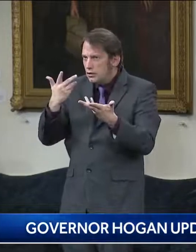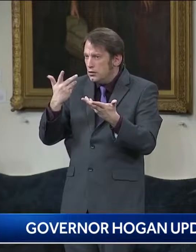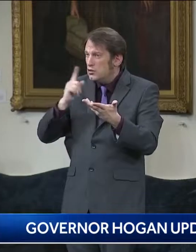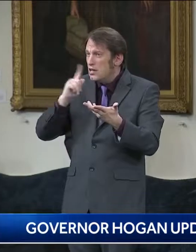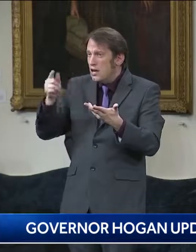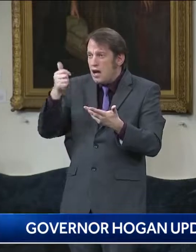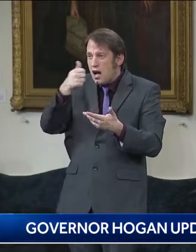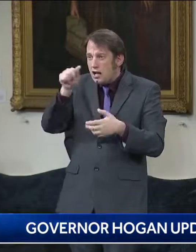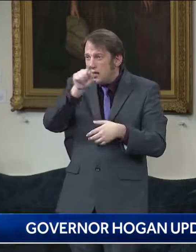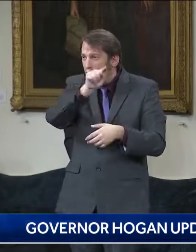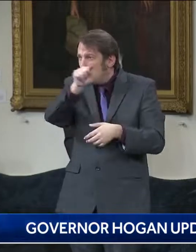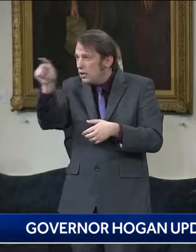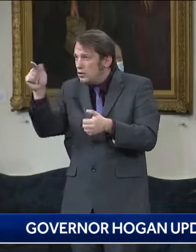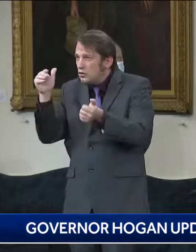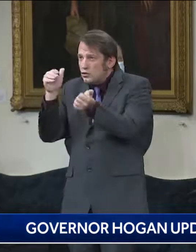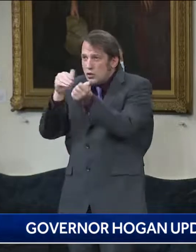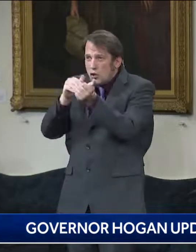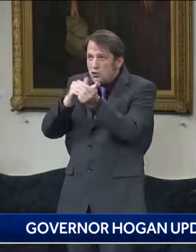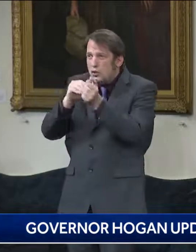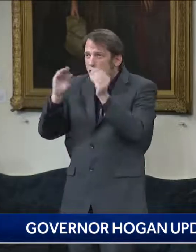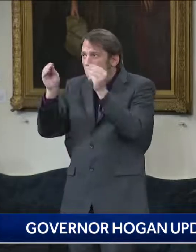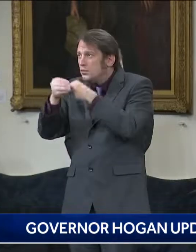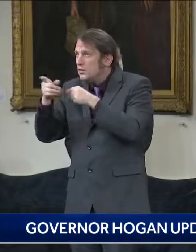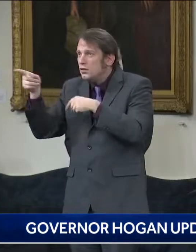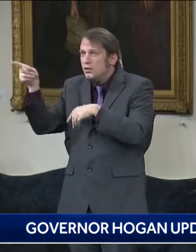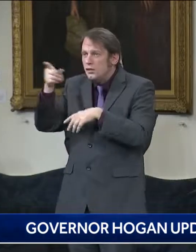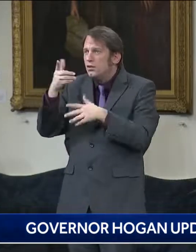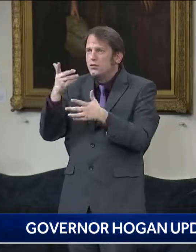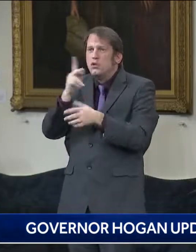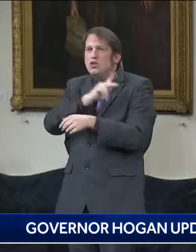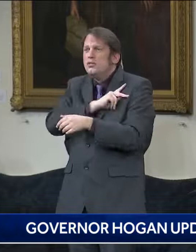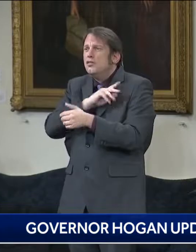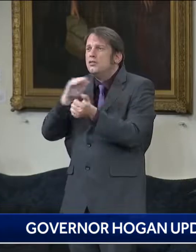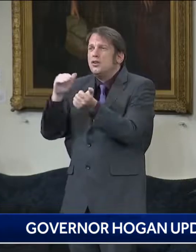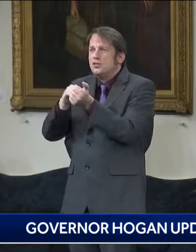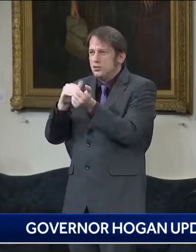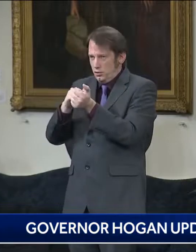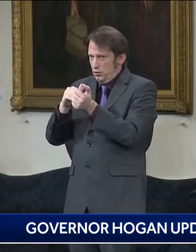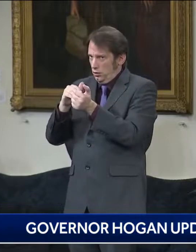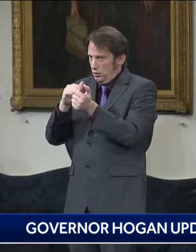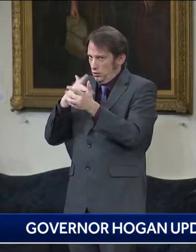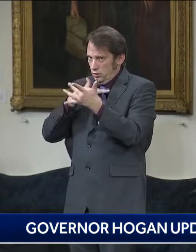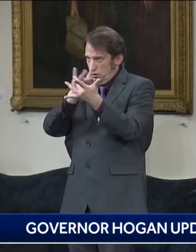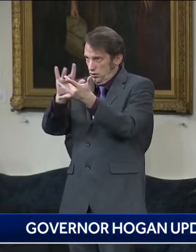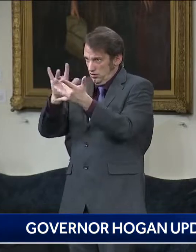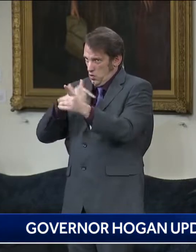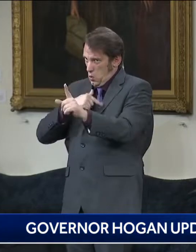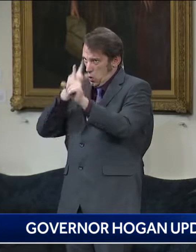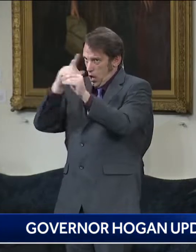elsewhere so that you can go to your doctor and get a vaccine when we get the supply. That's the ultimate goal. Dr. you want to add?